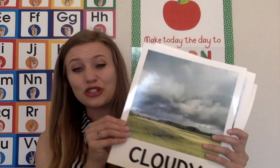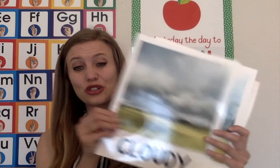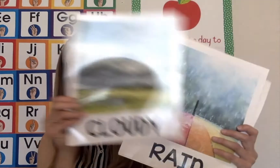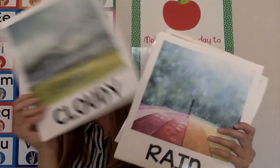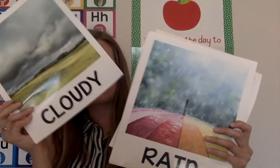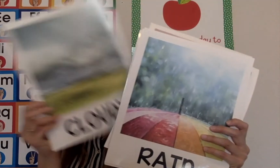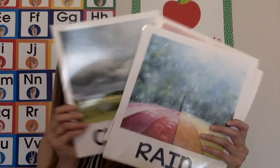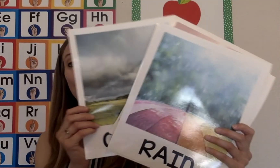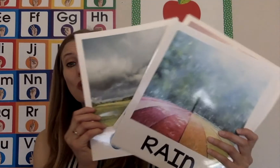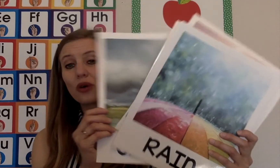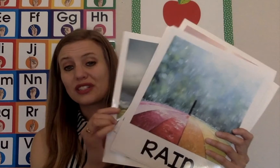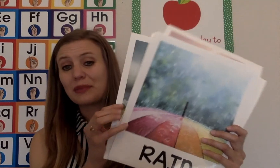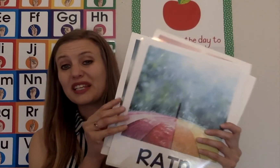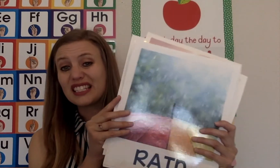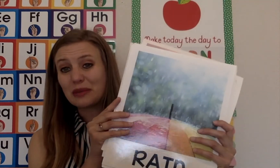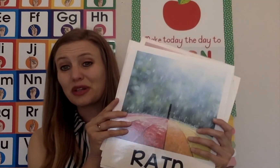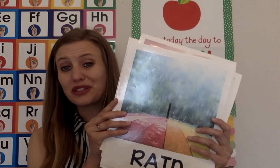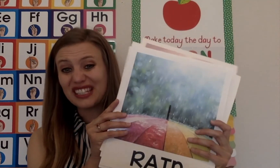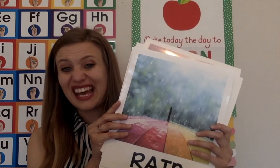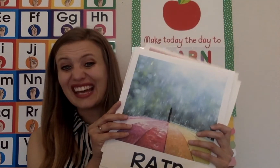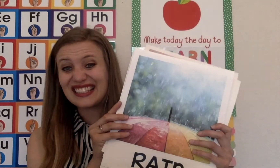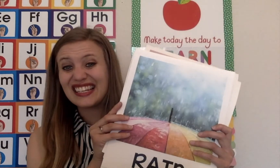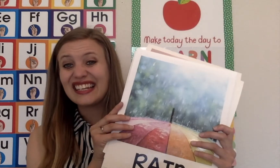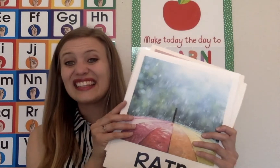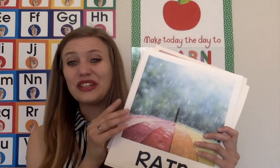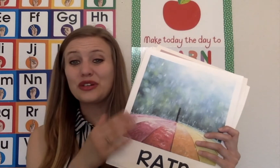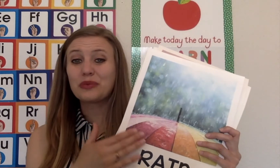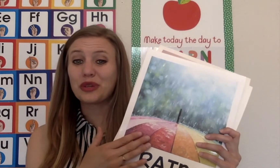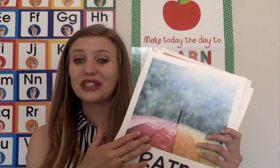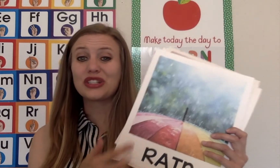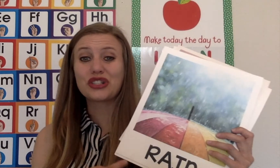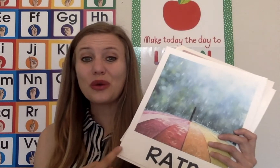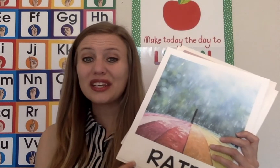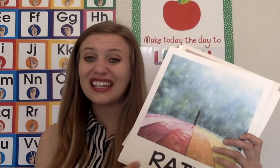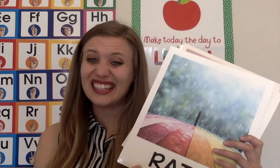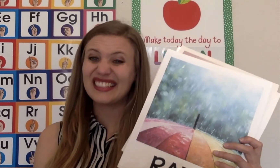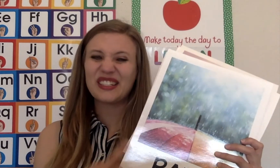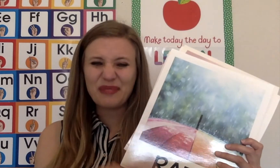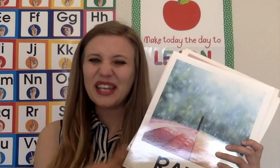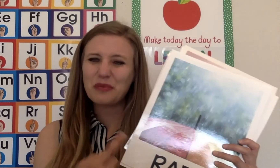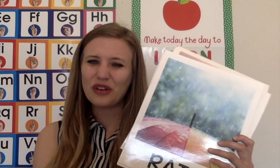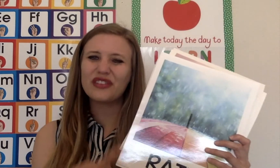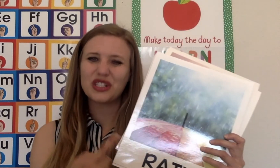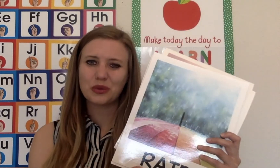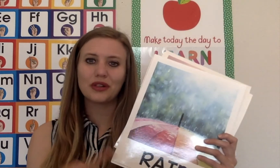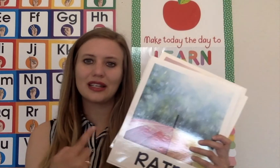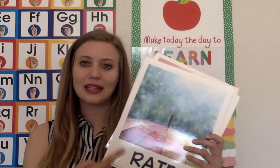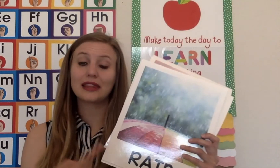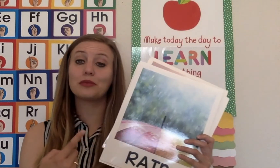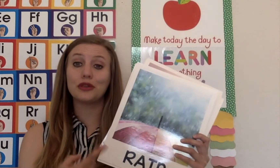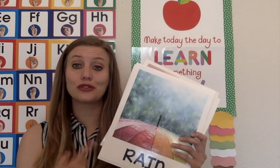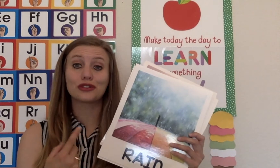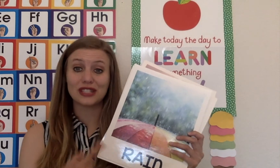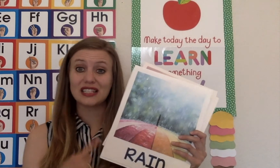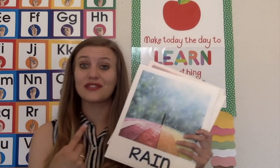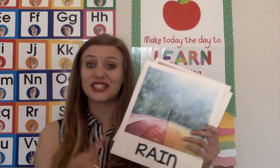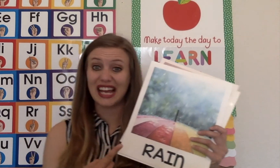stores or something similar to that that you could bring to show the kids to make it more visual and let them use their sense of sight.